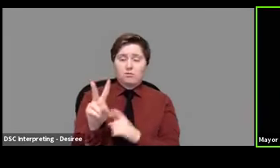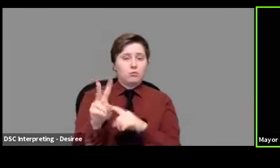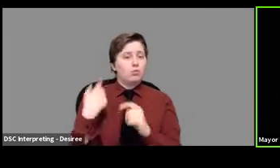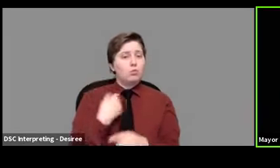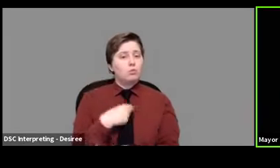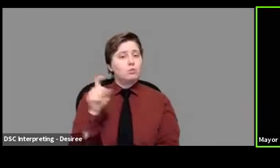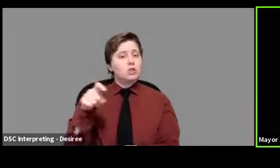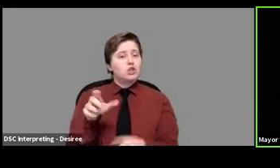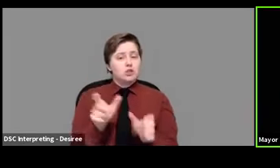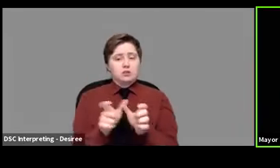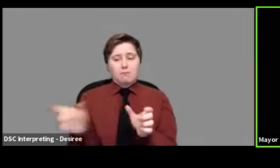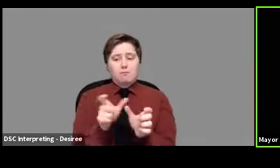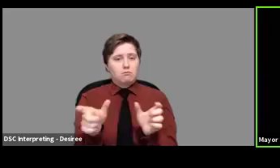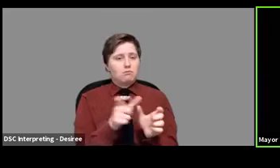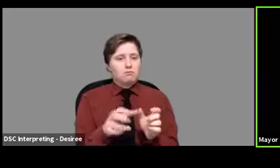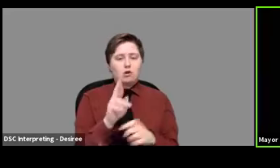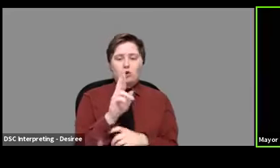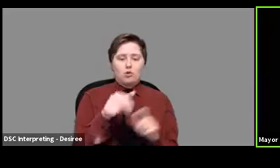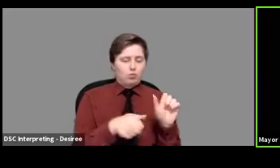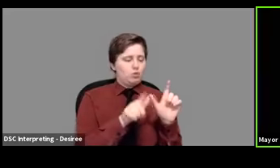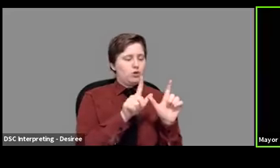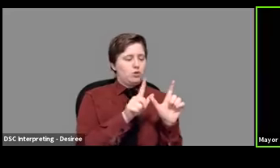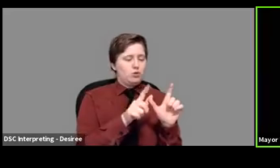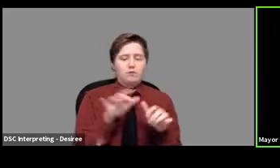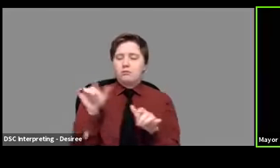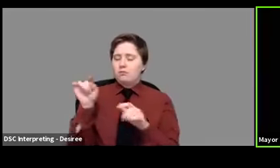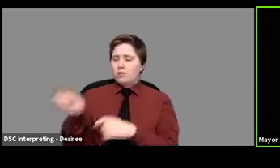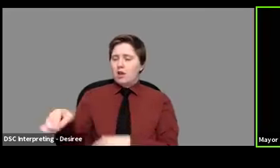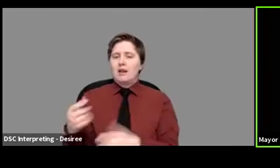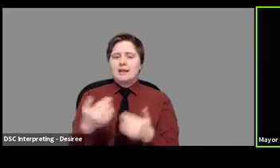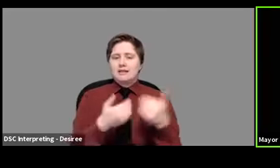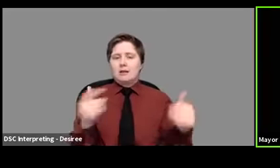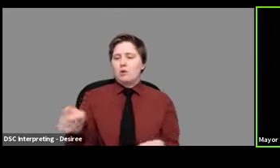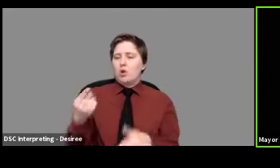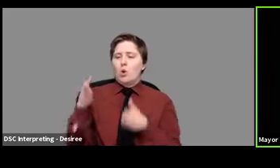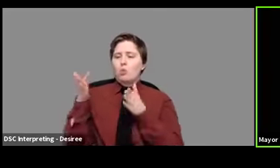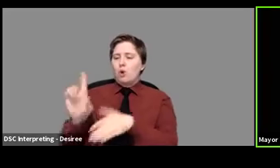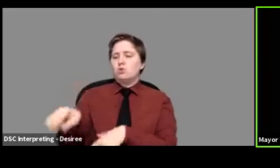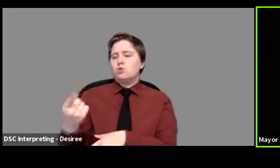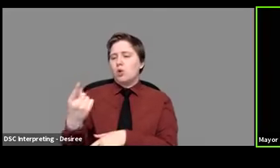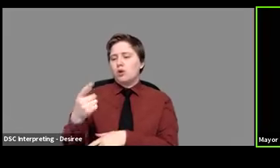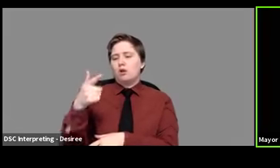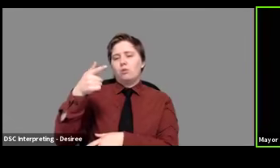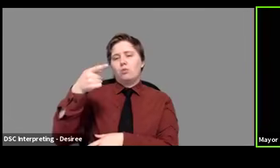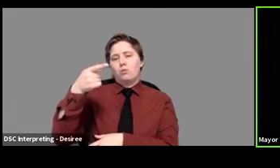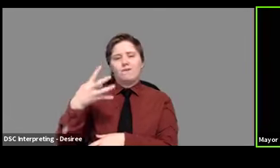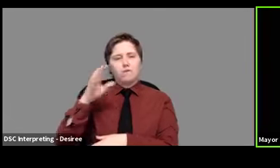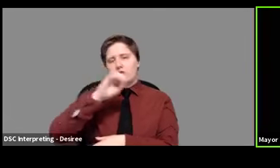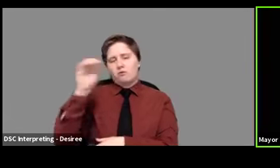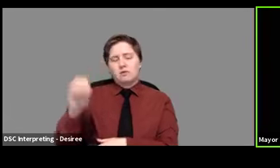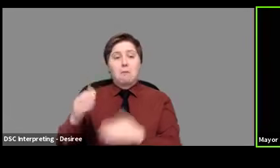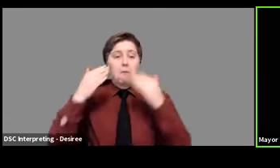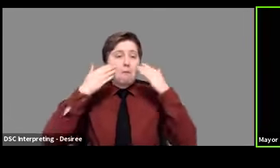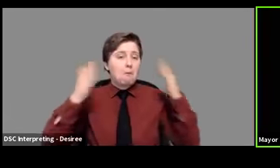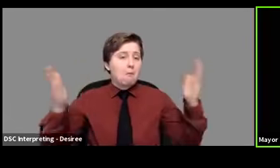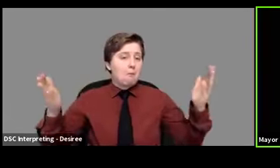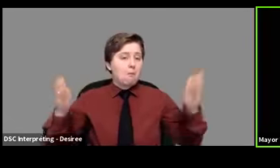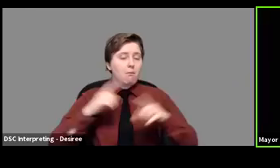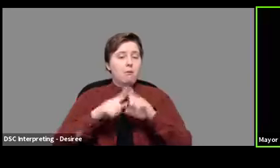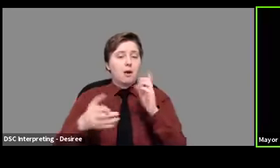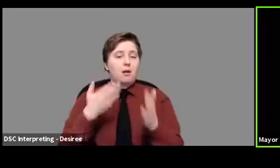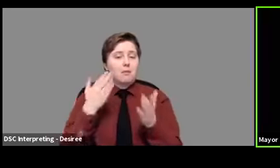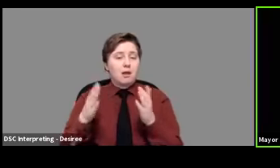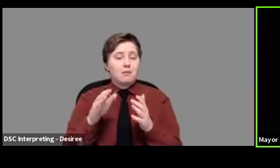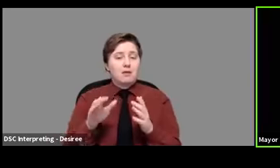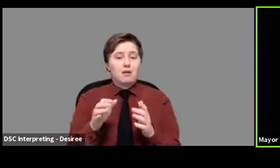separate this out renewal and then a standalone roads, only quarter percent who knows, but maybe the appetite